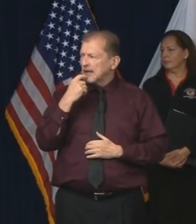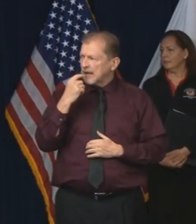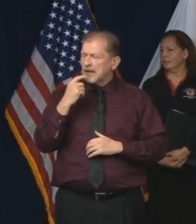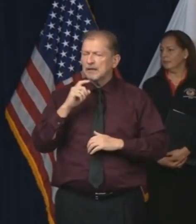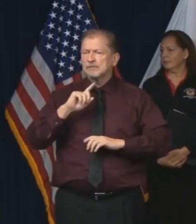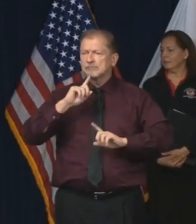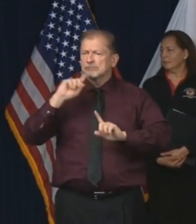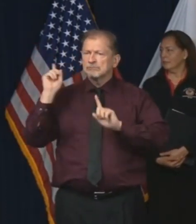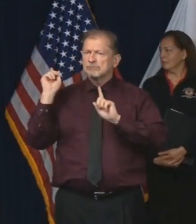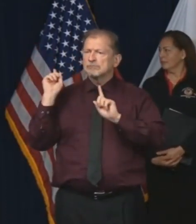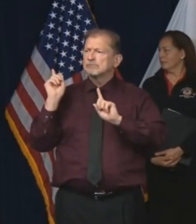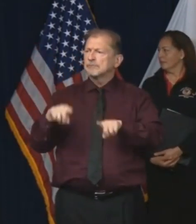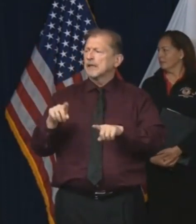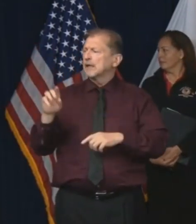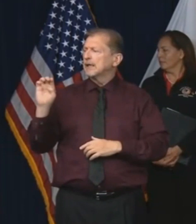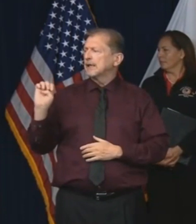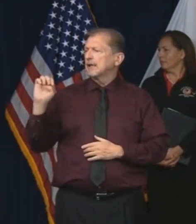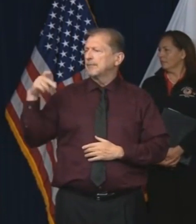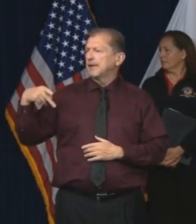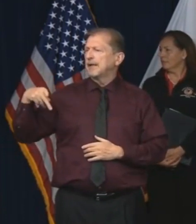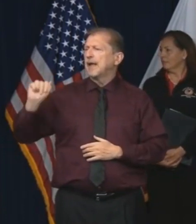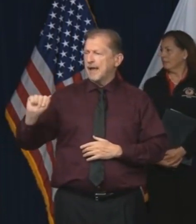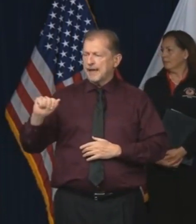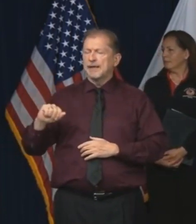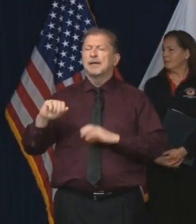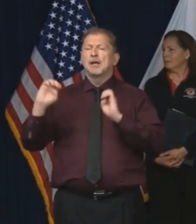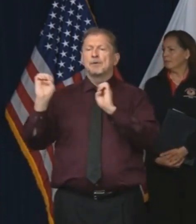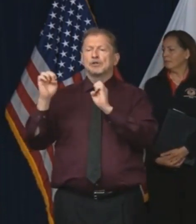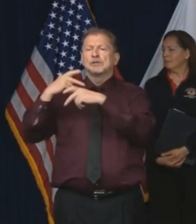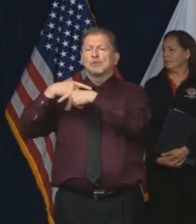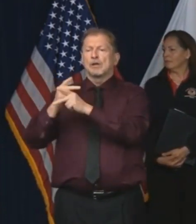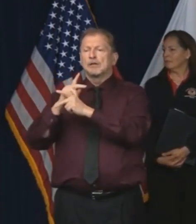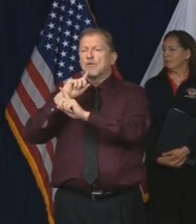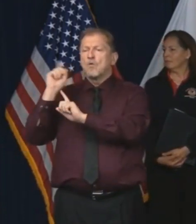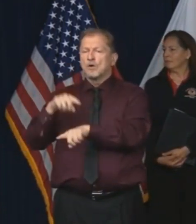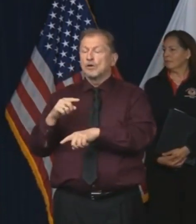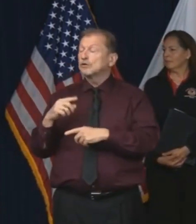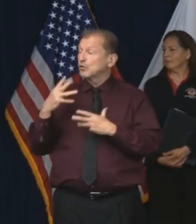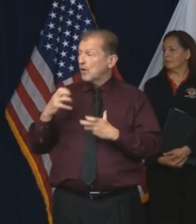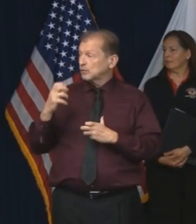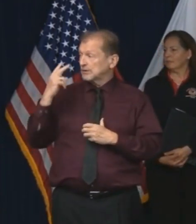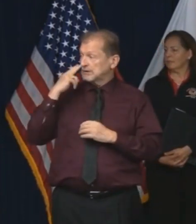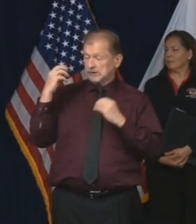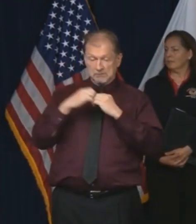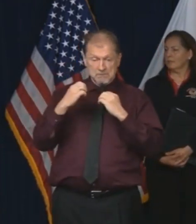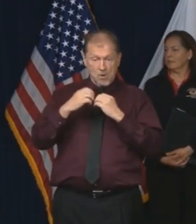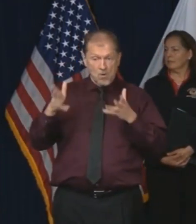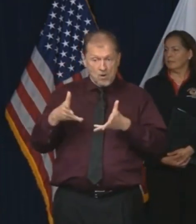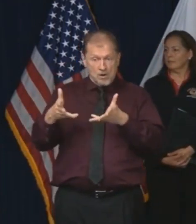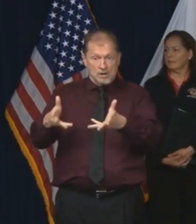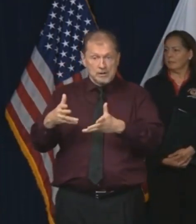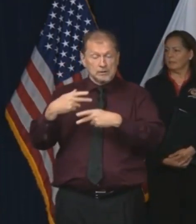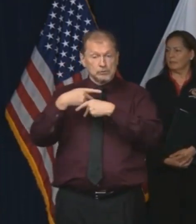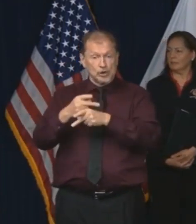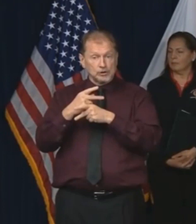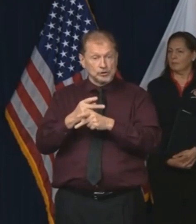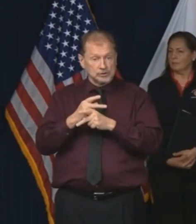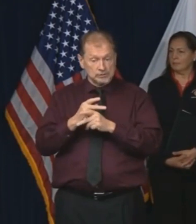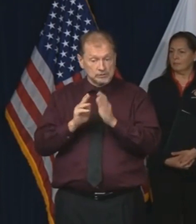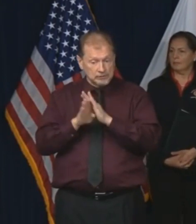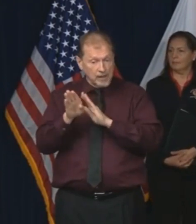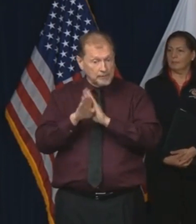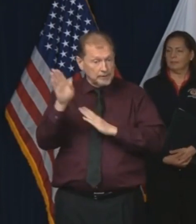earlier this week. Is that enough? And do you want to see it play more of a centralized role in parts of production and distribution of medical goods?